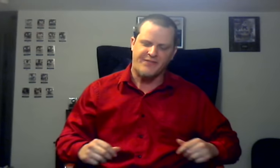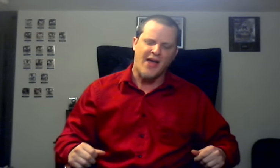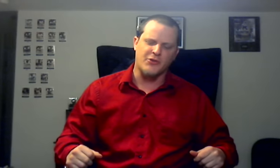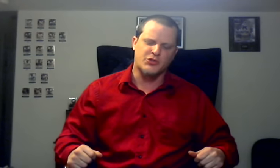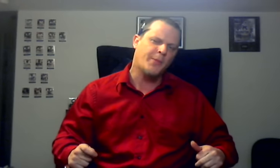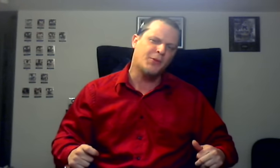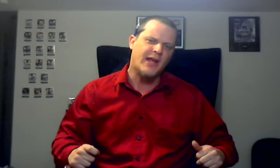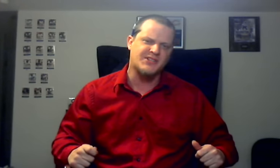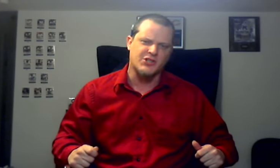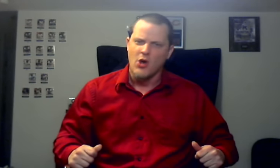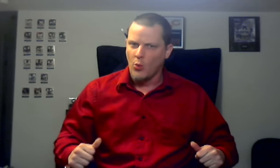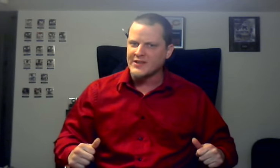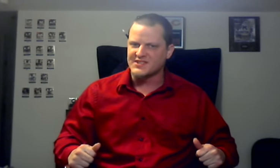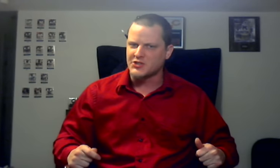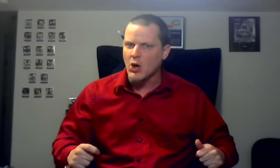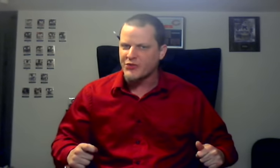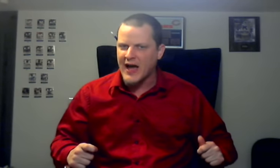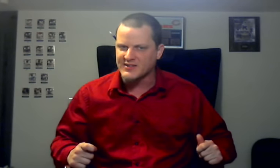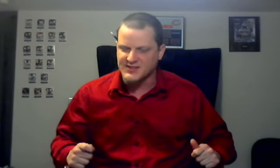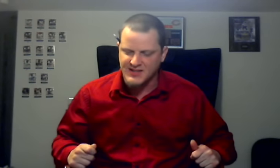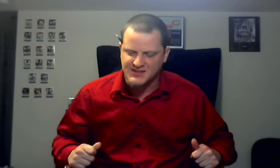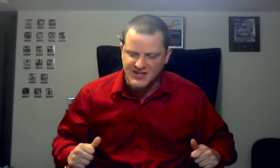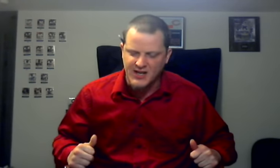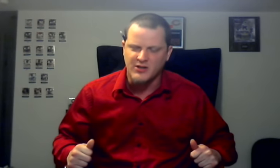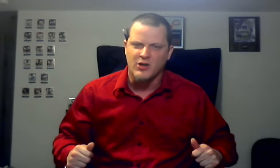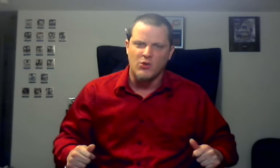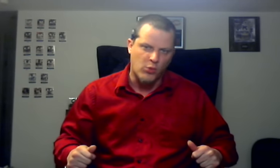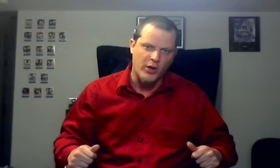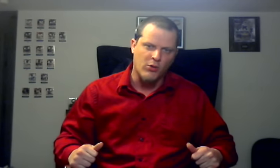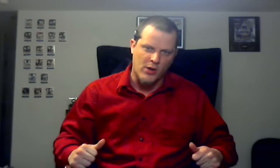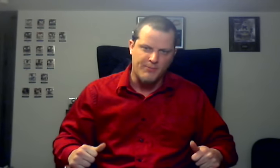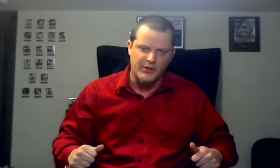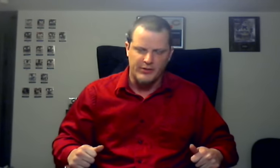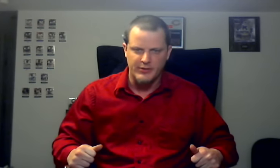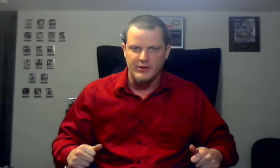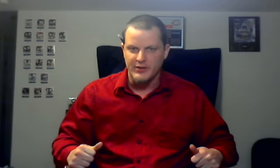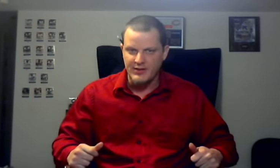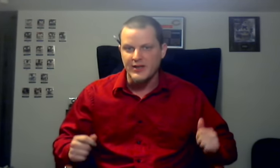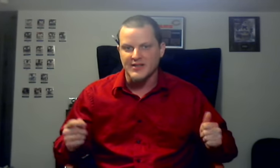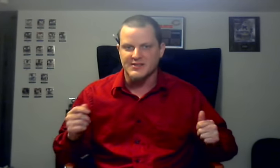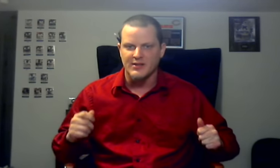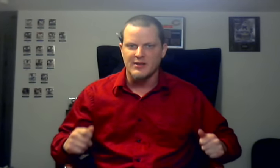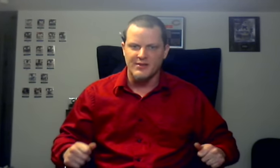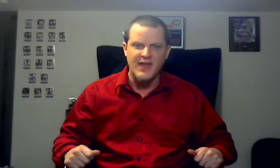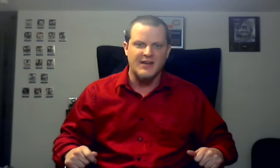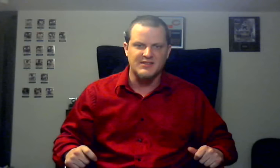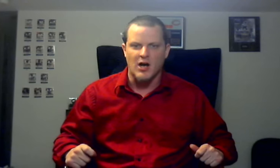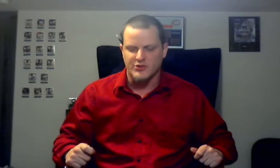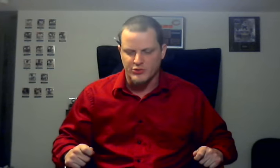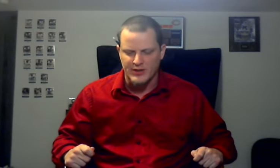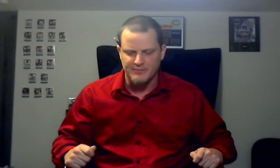Father Triple H wins the 2016 Royal Rumble. Yes, that is our dream.